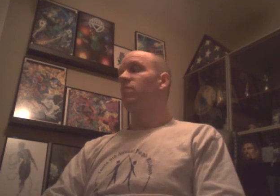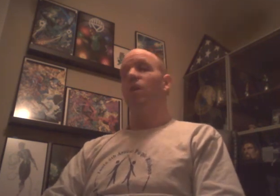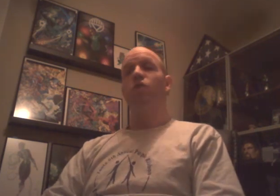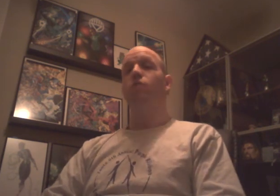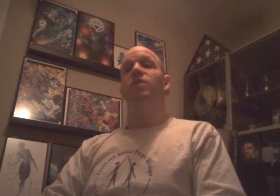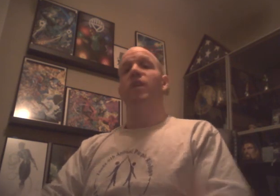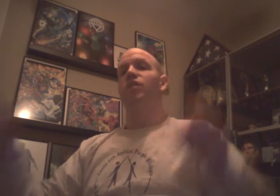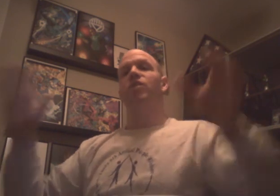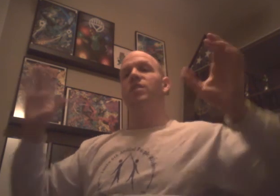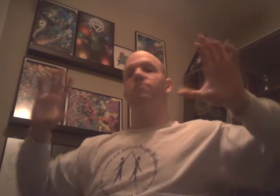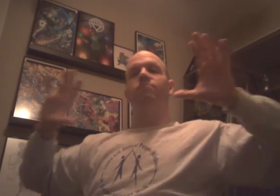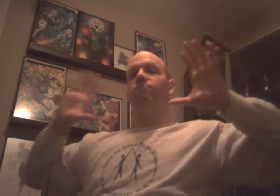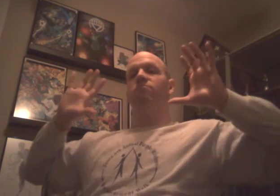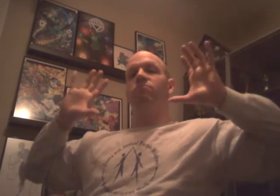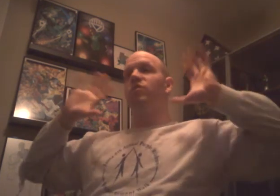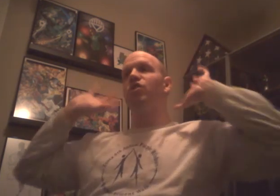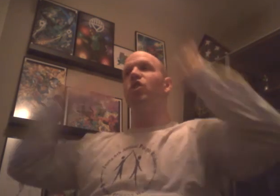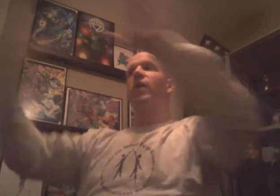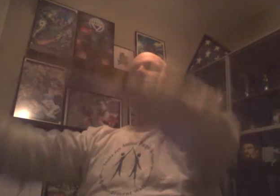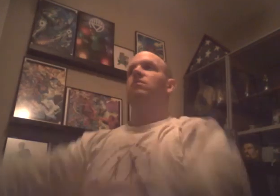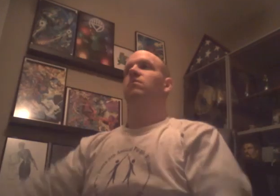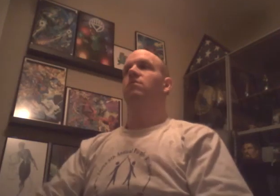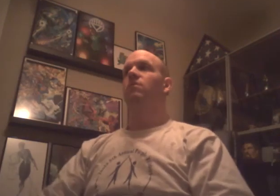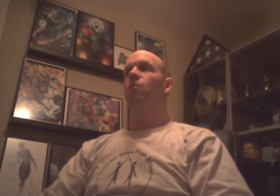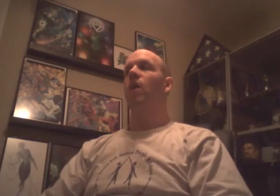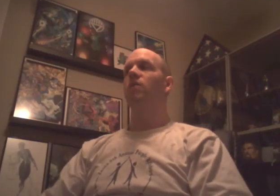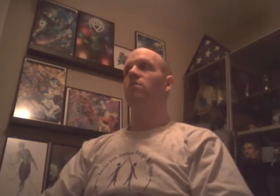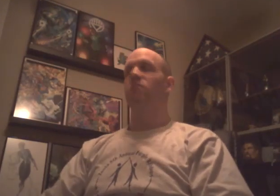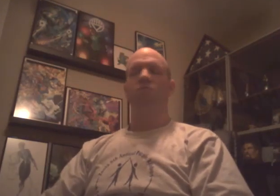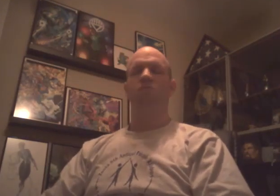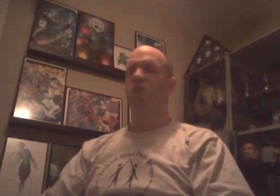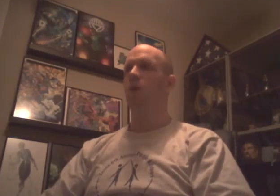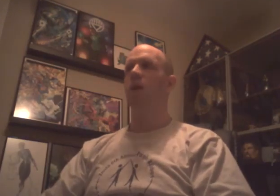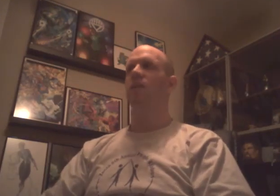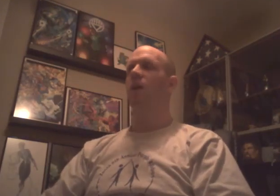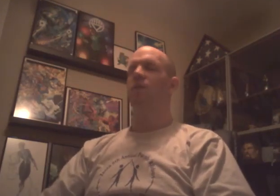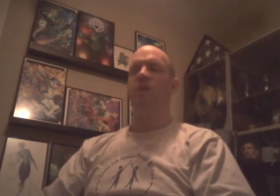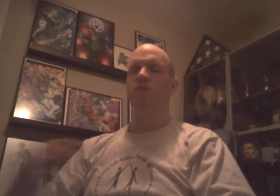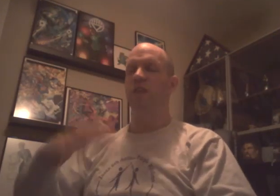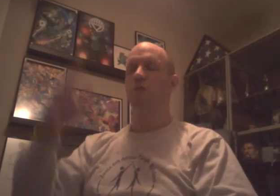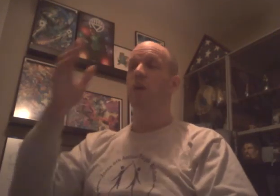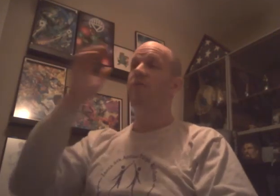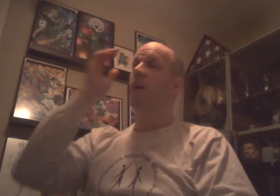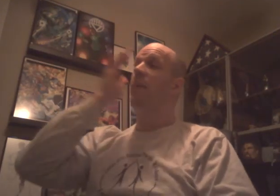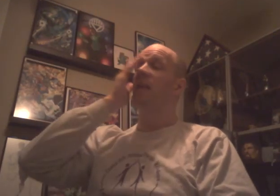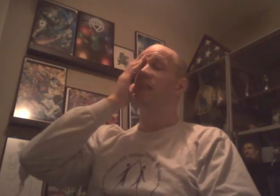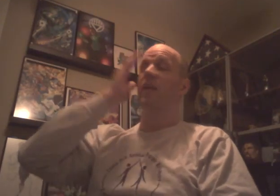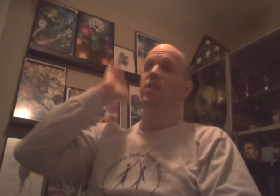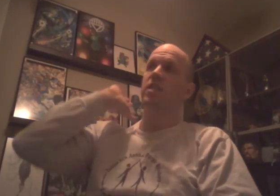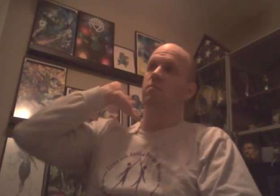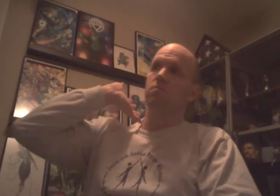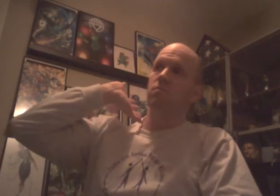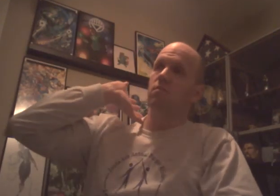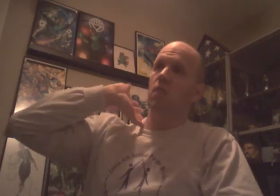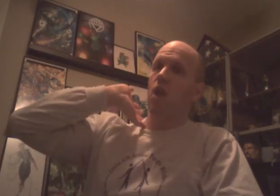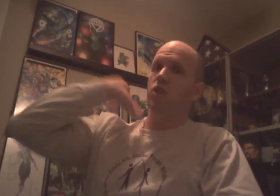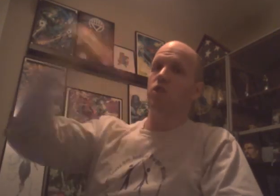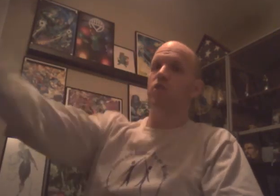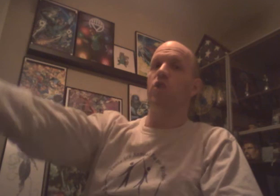You six. Just. Do it. What? Go out there. Here's like 25 minutes. And just. Do